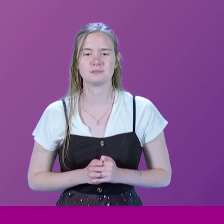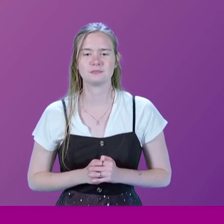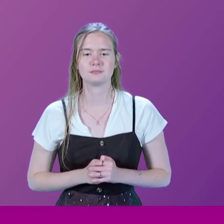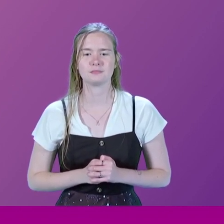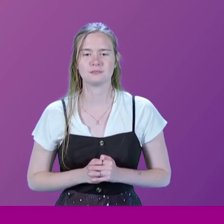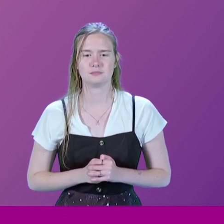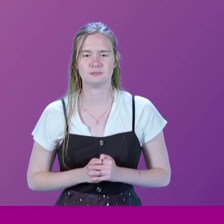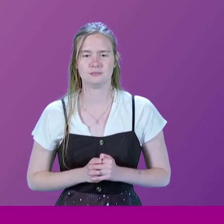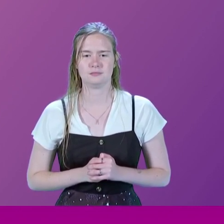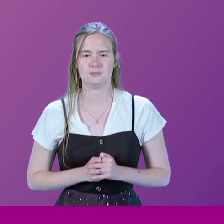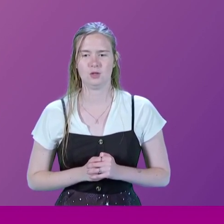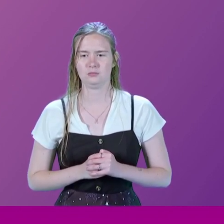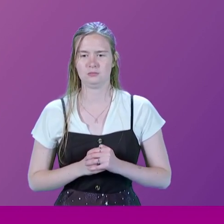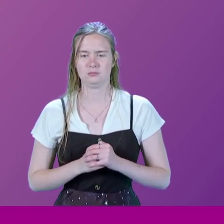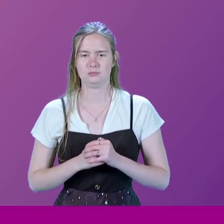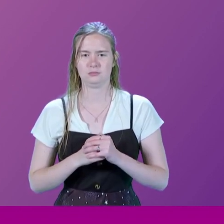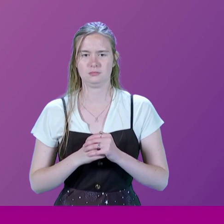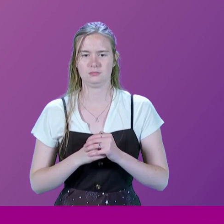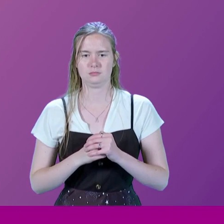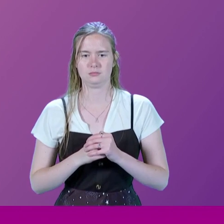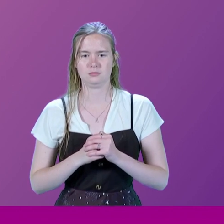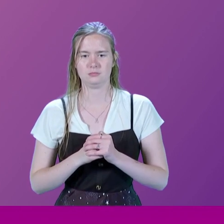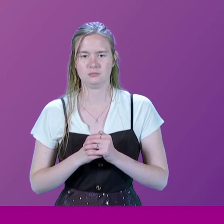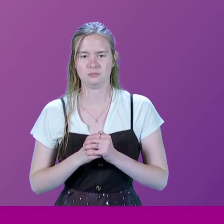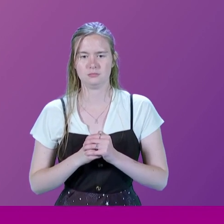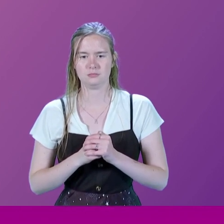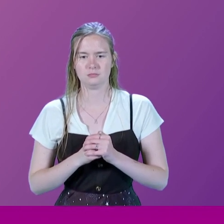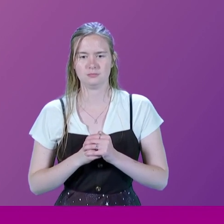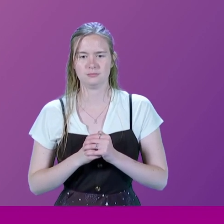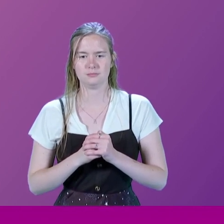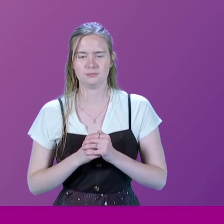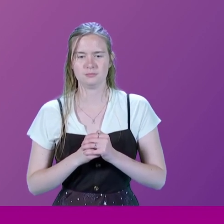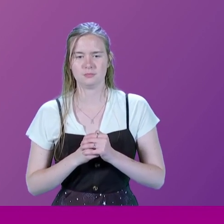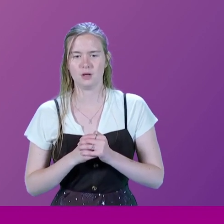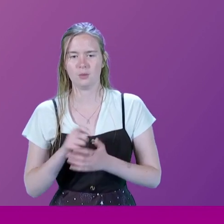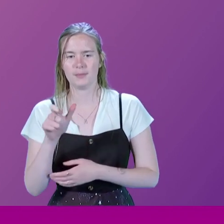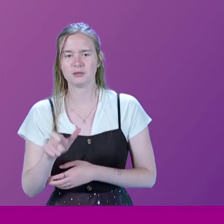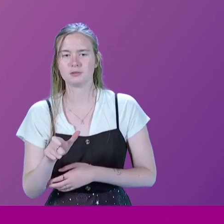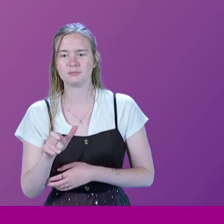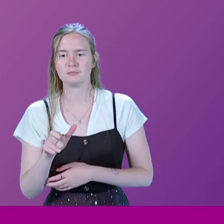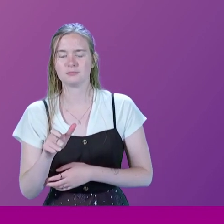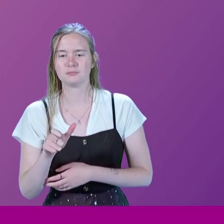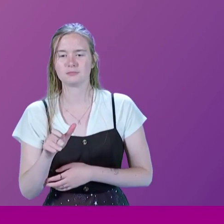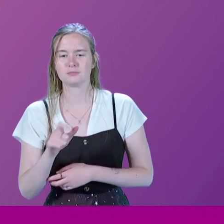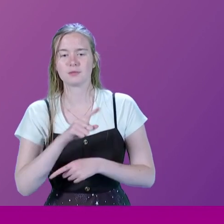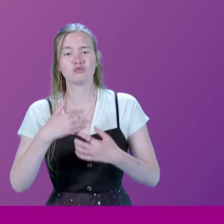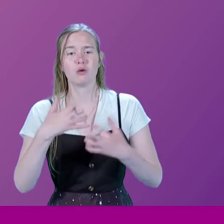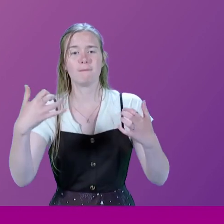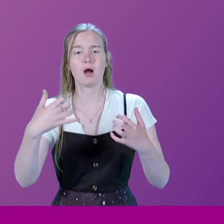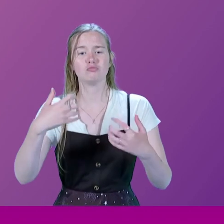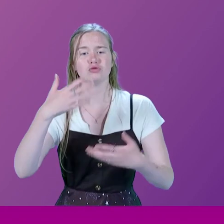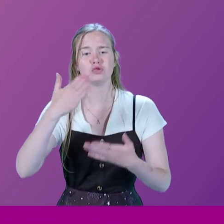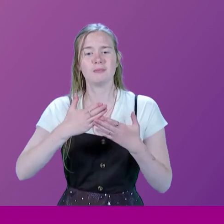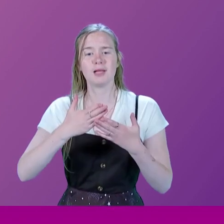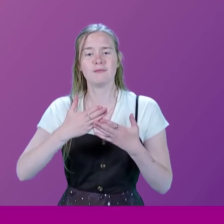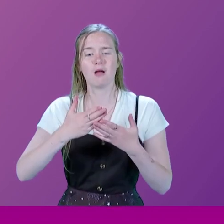Parliament, perhaps like Matthew Parris... You've just been switched off. Sorry, switched off. Do you believe that the parliamentary system